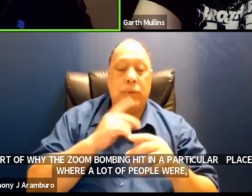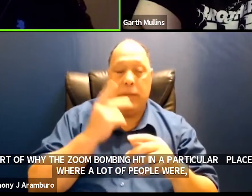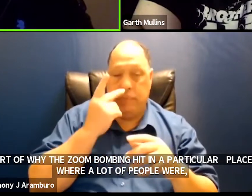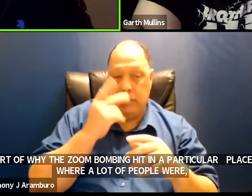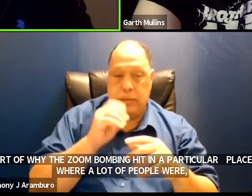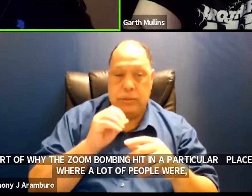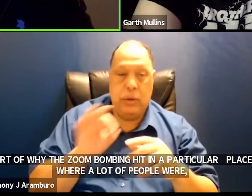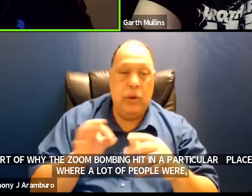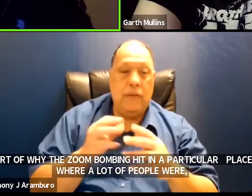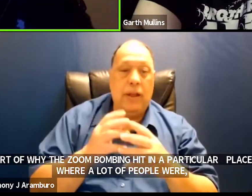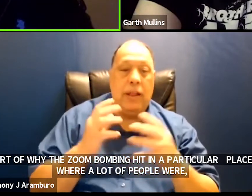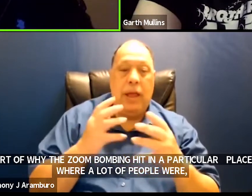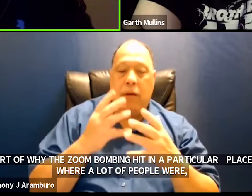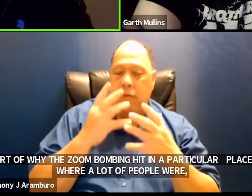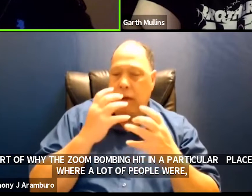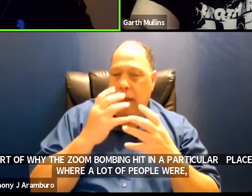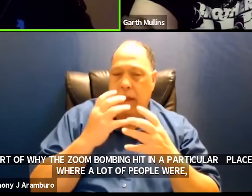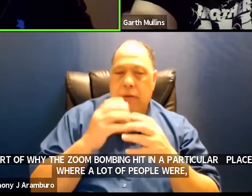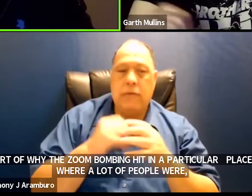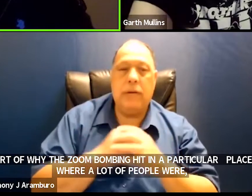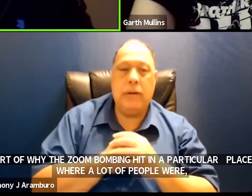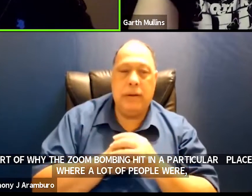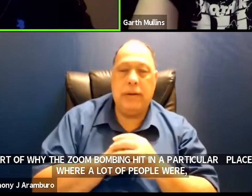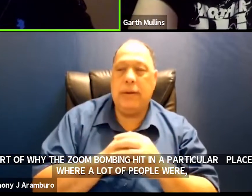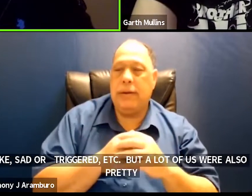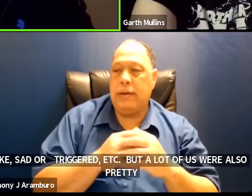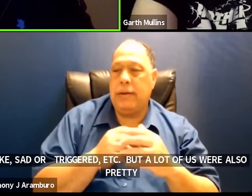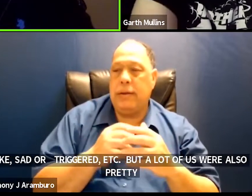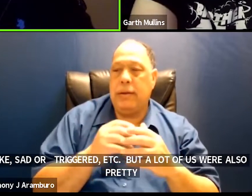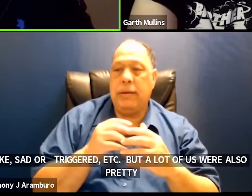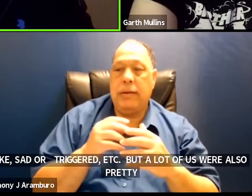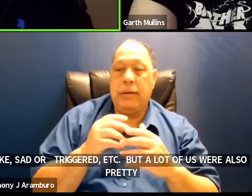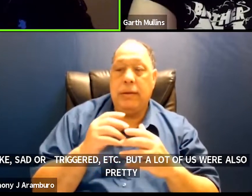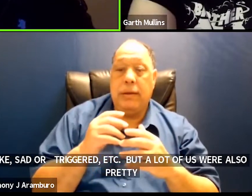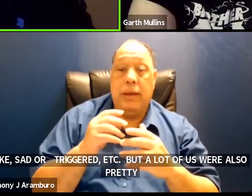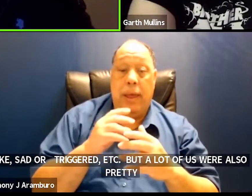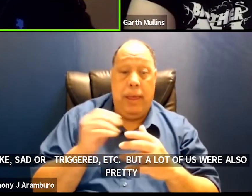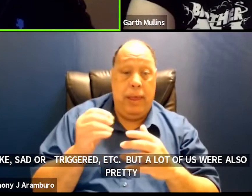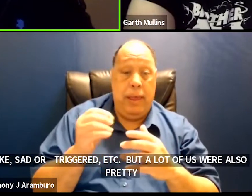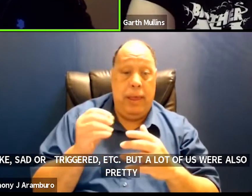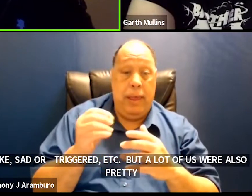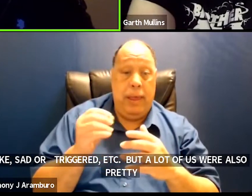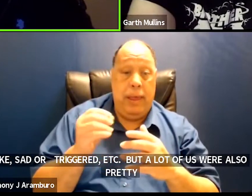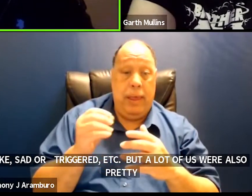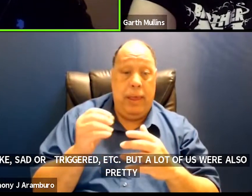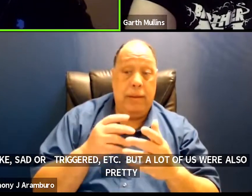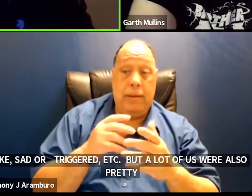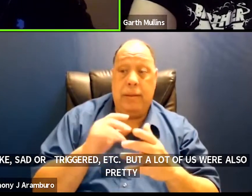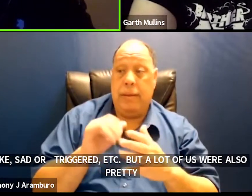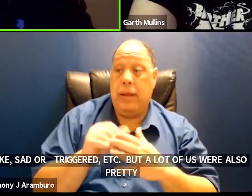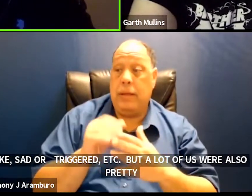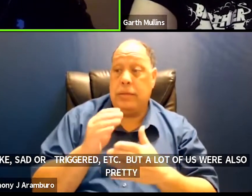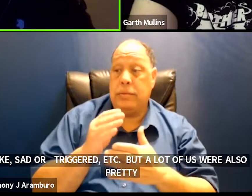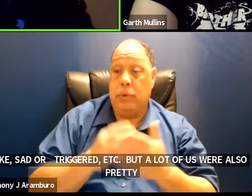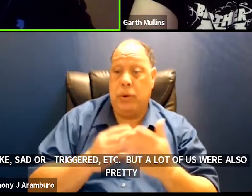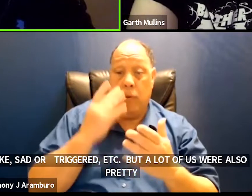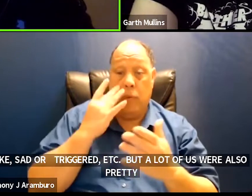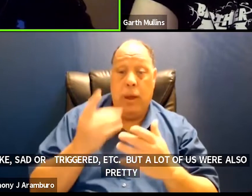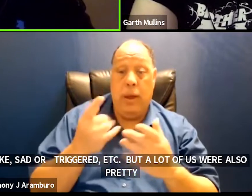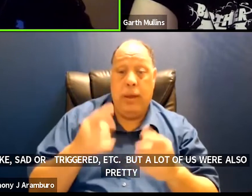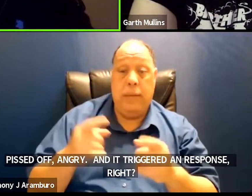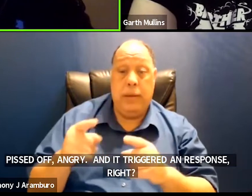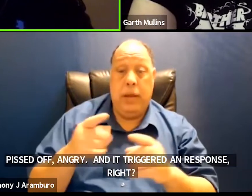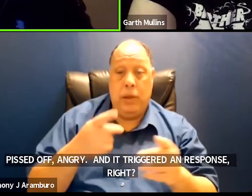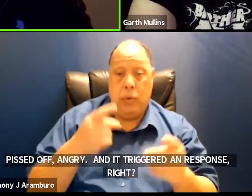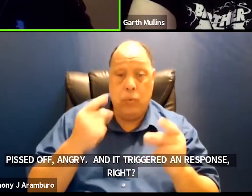us were angry and that was our main response right and i mean i think that's part of why everything came together so quickly again